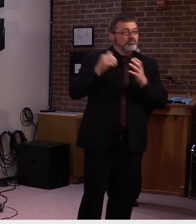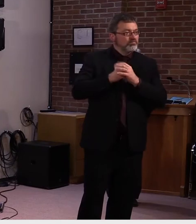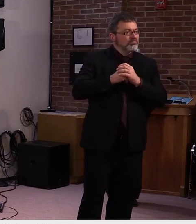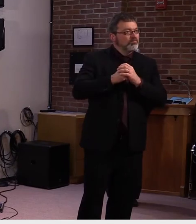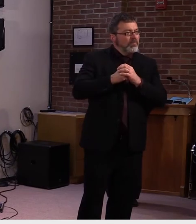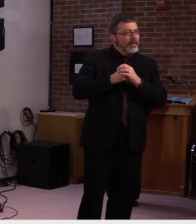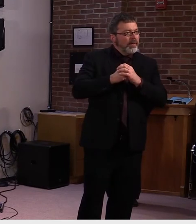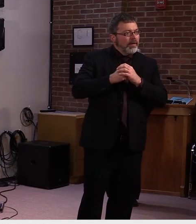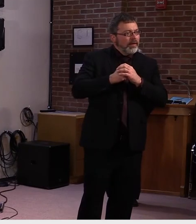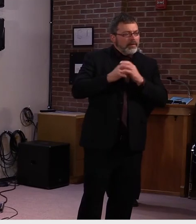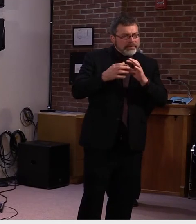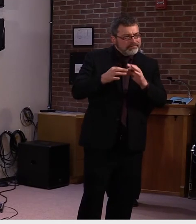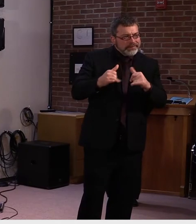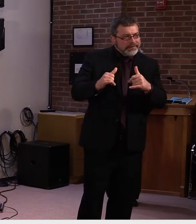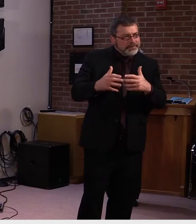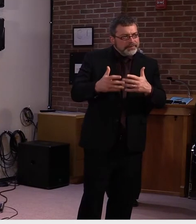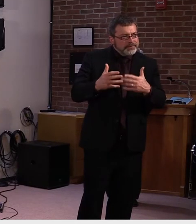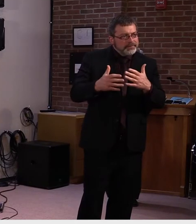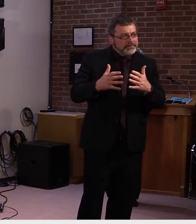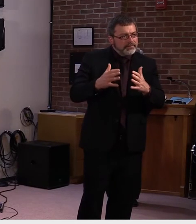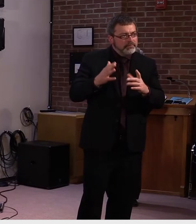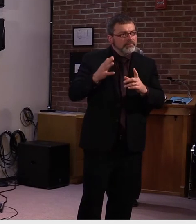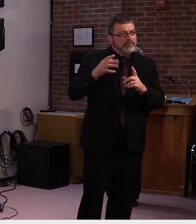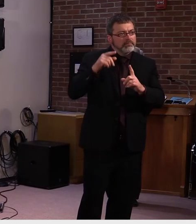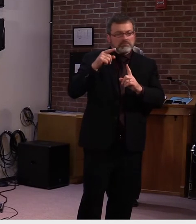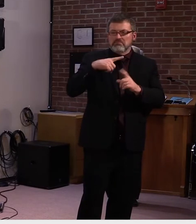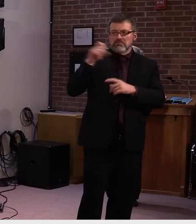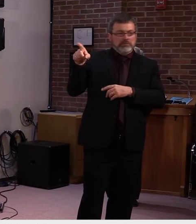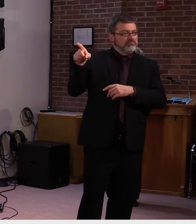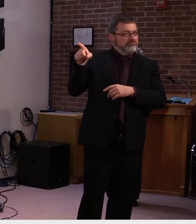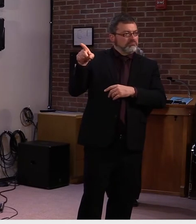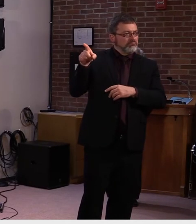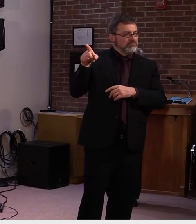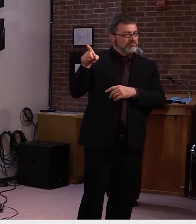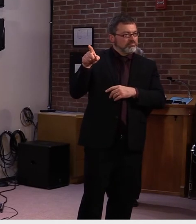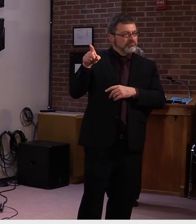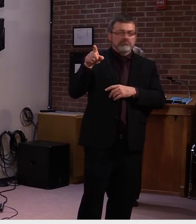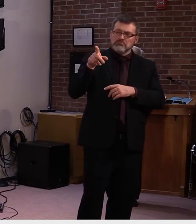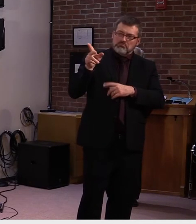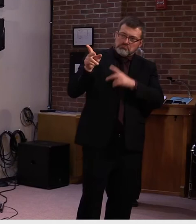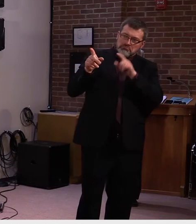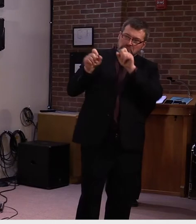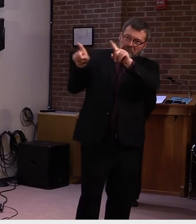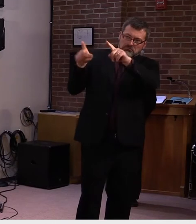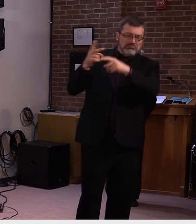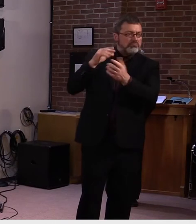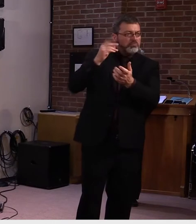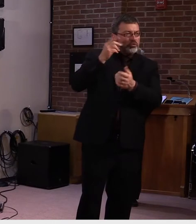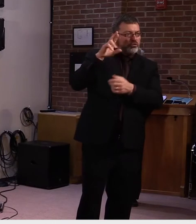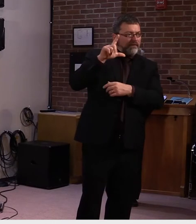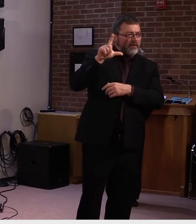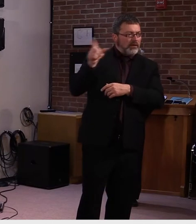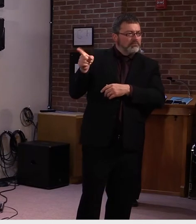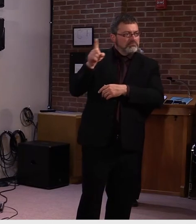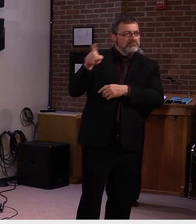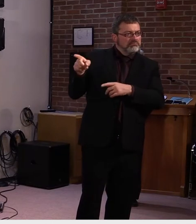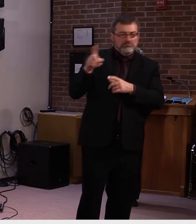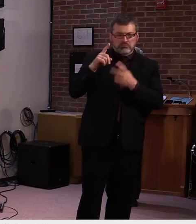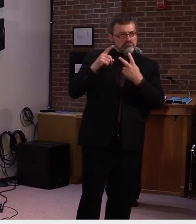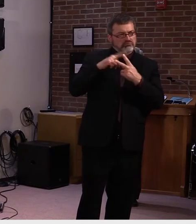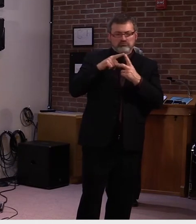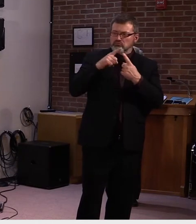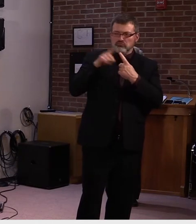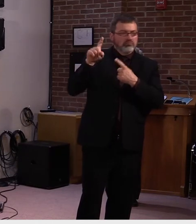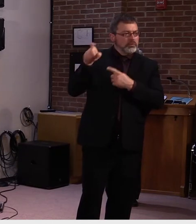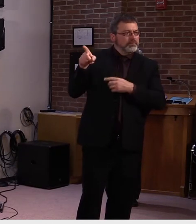Great. Uh, one for the governor and one for the doctor, if I may. Uh, governor, again, uh, going back to the emergency